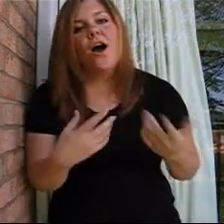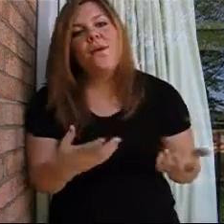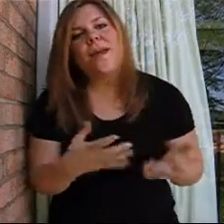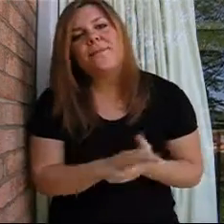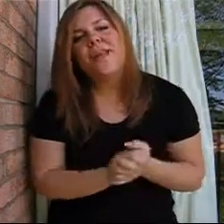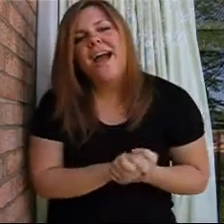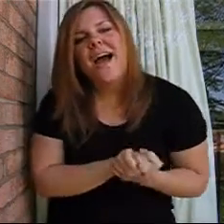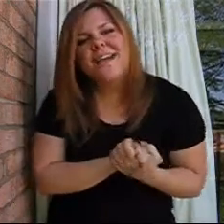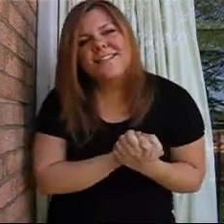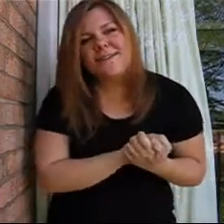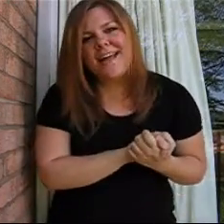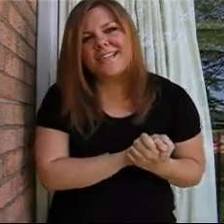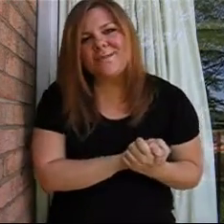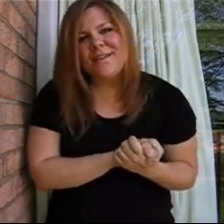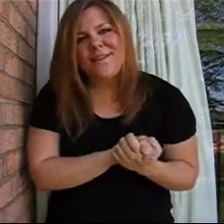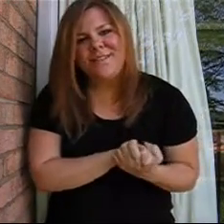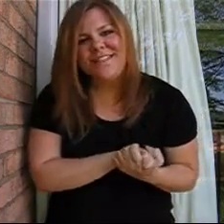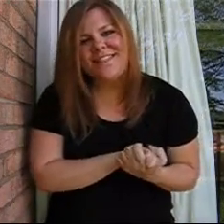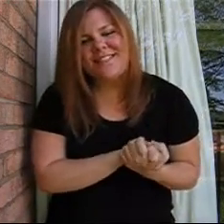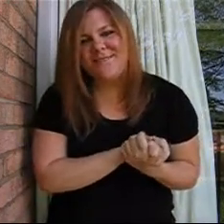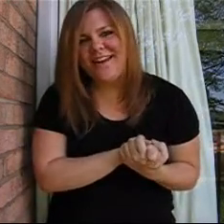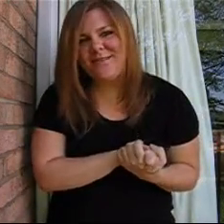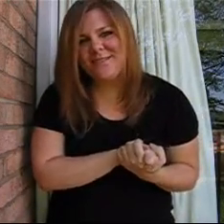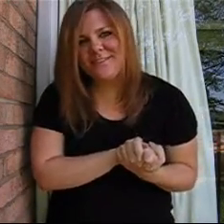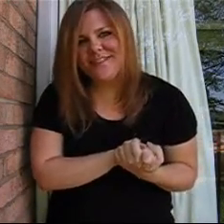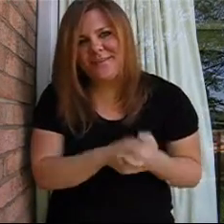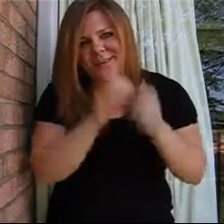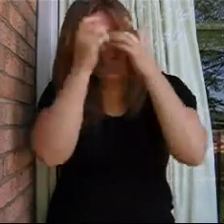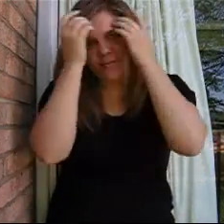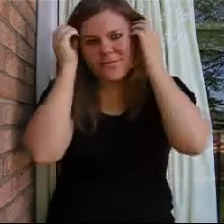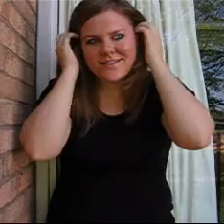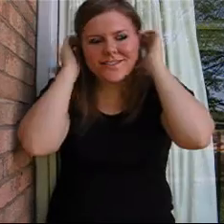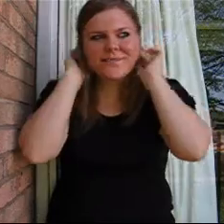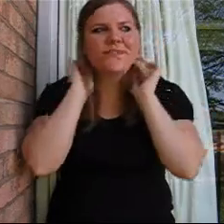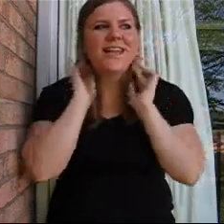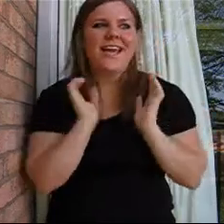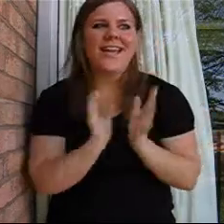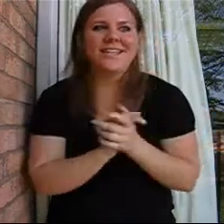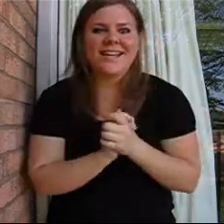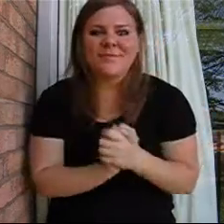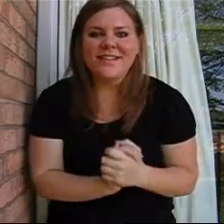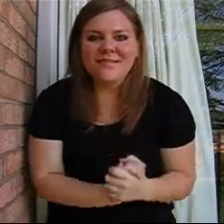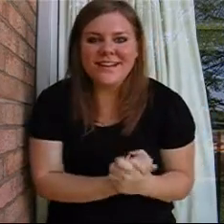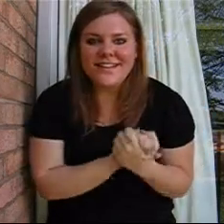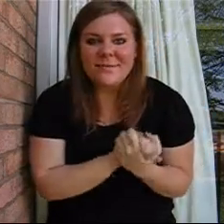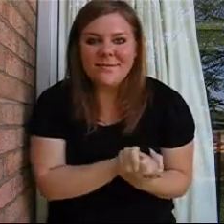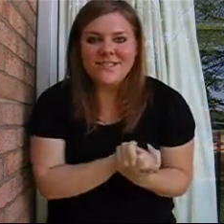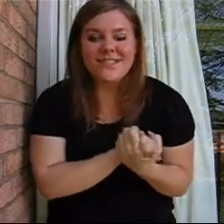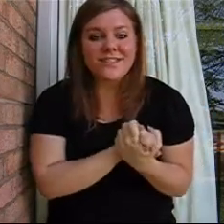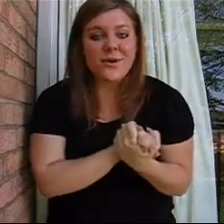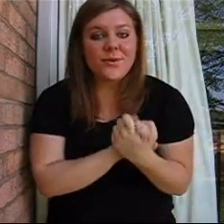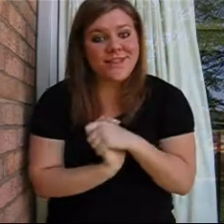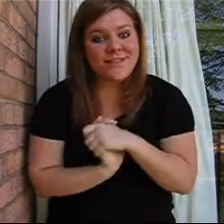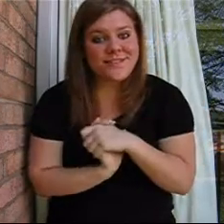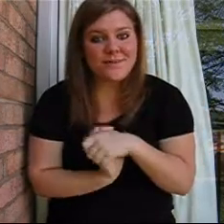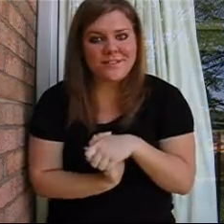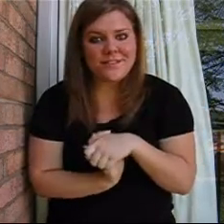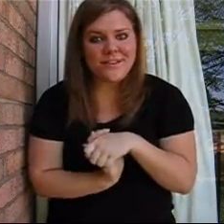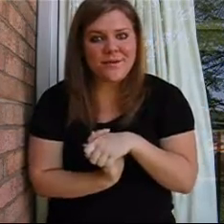Okay, I had someone ask me if I was going to do my numbers video because I promised it. And I completely forgot that I promised it, so here's the numbers video.